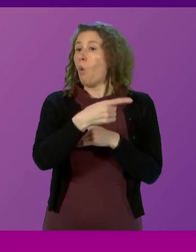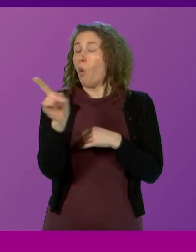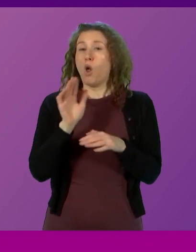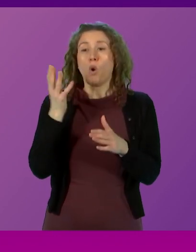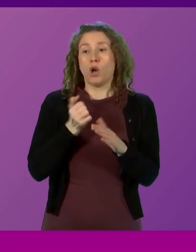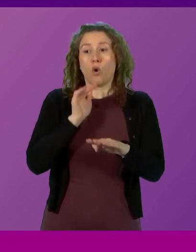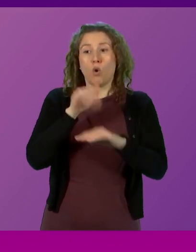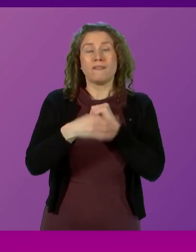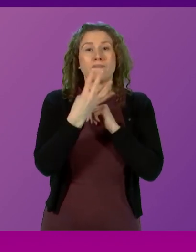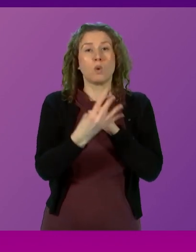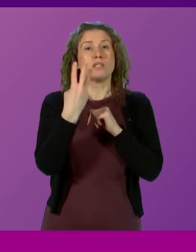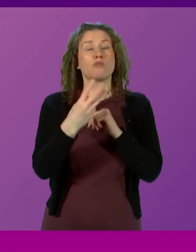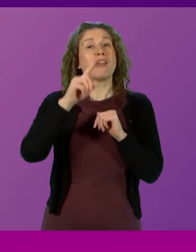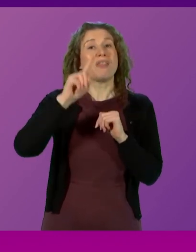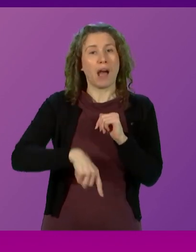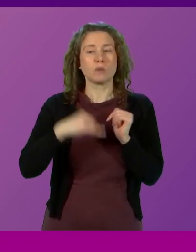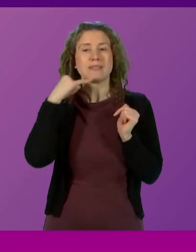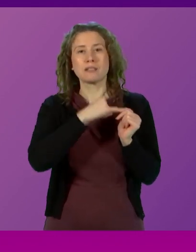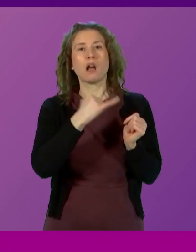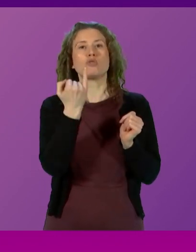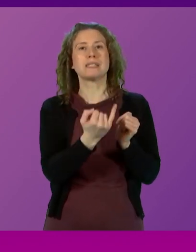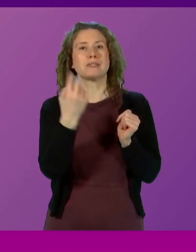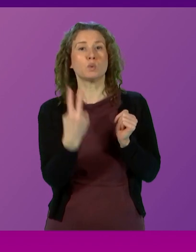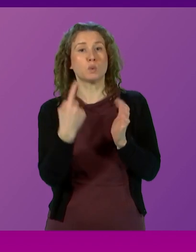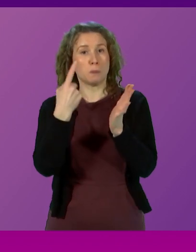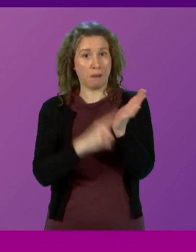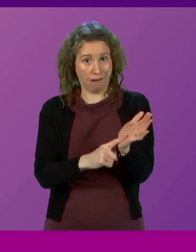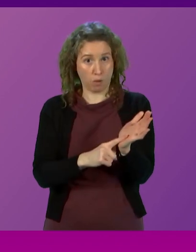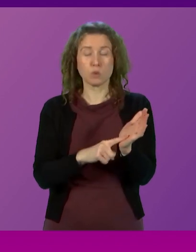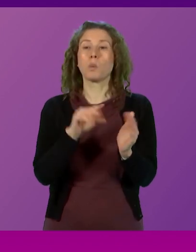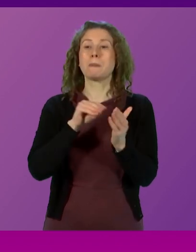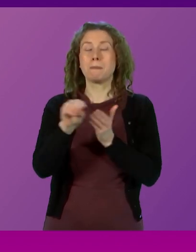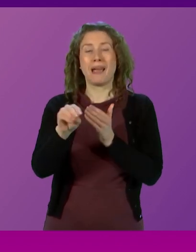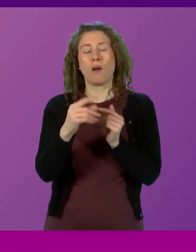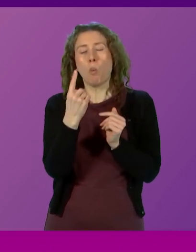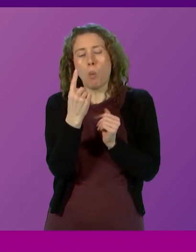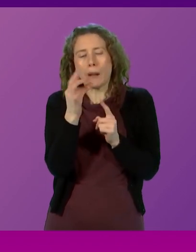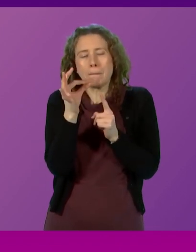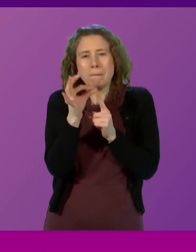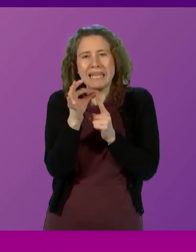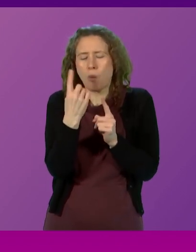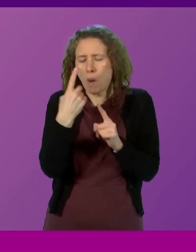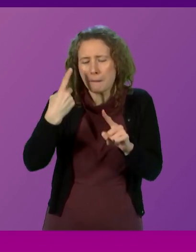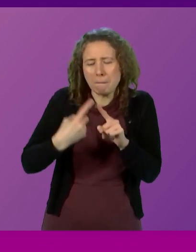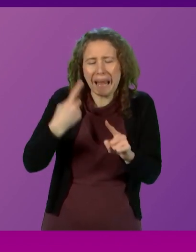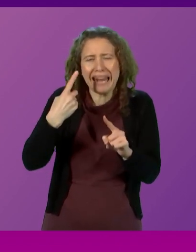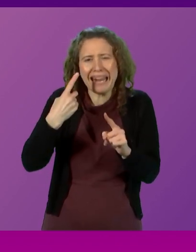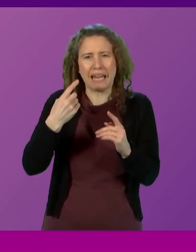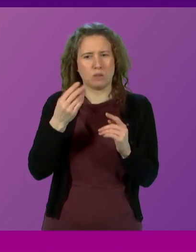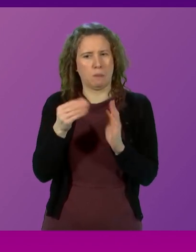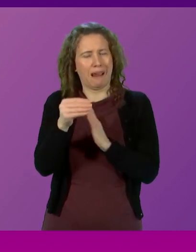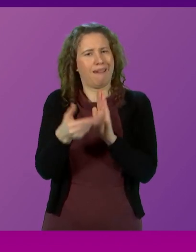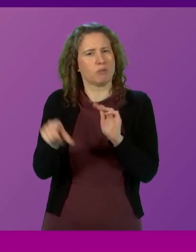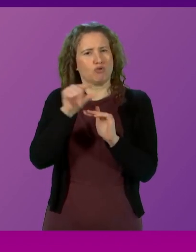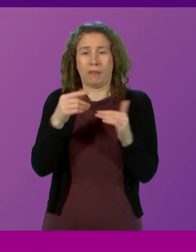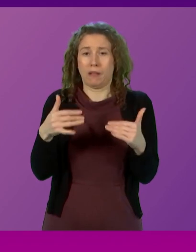more than £43,662 to pay an extra penny in income tax and I want to be